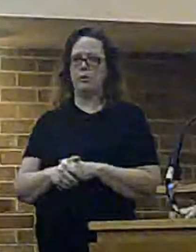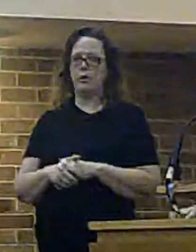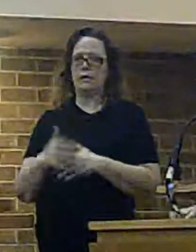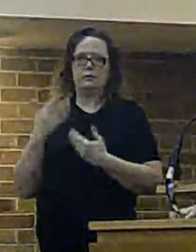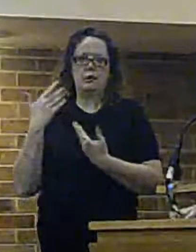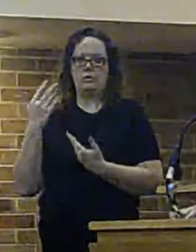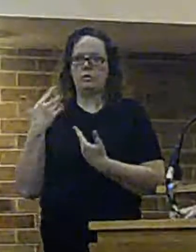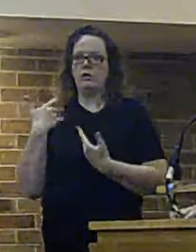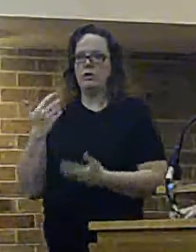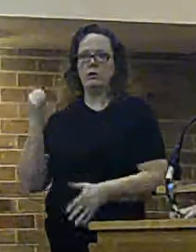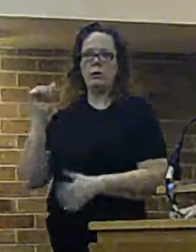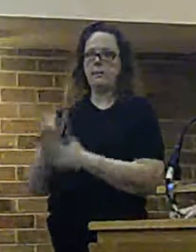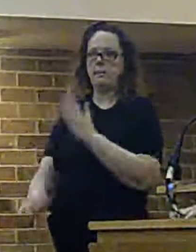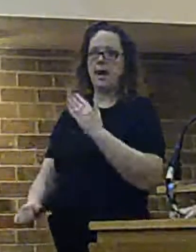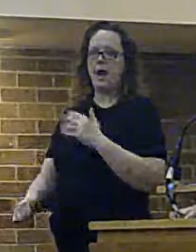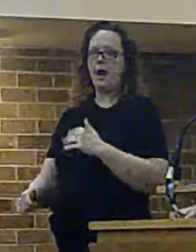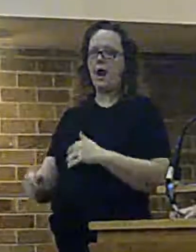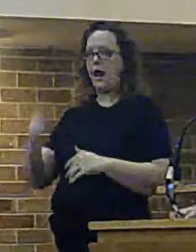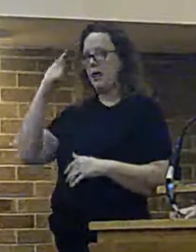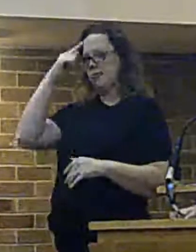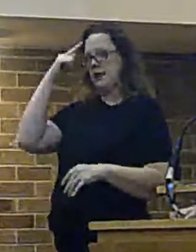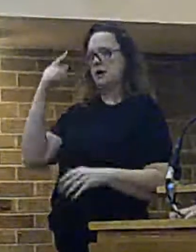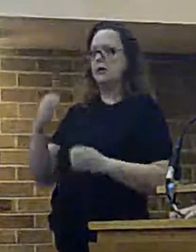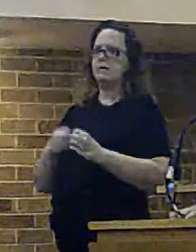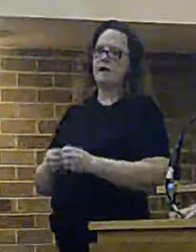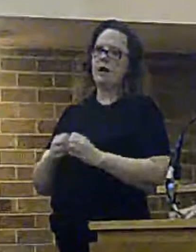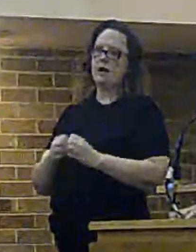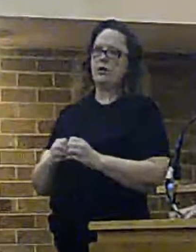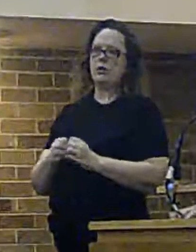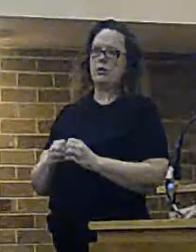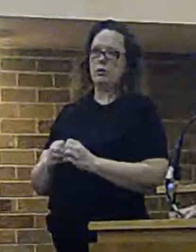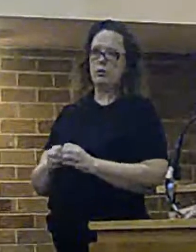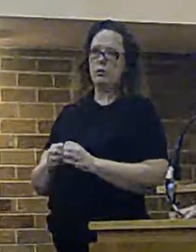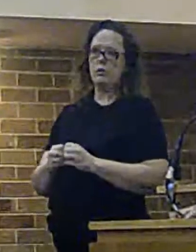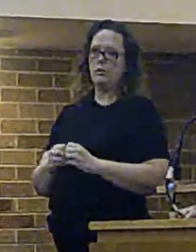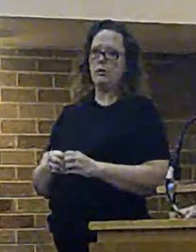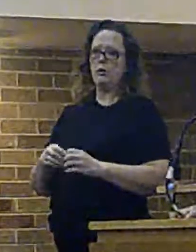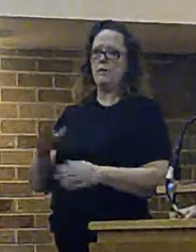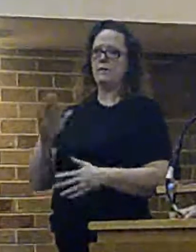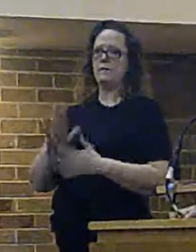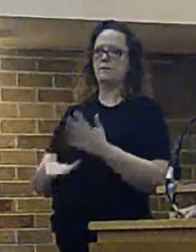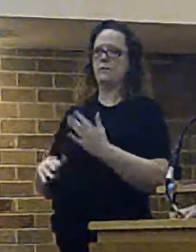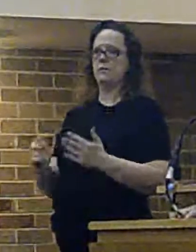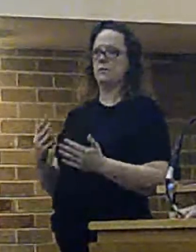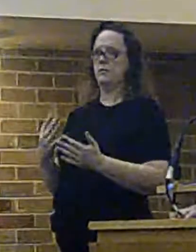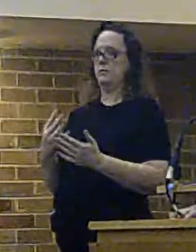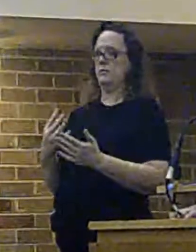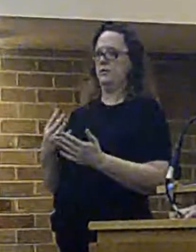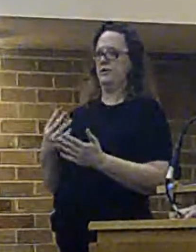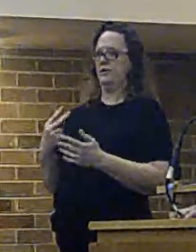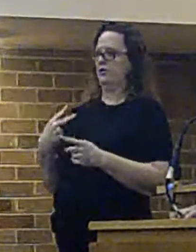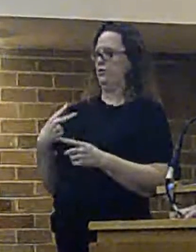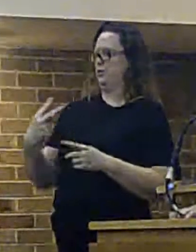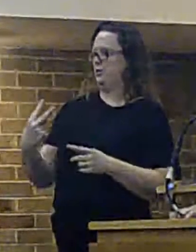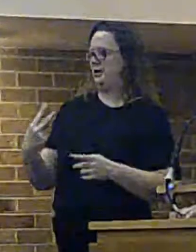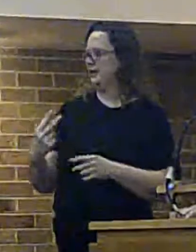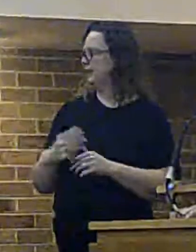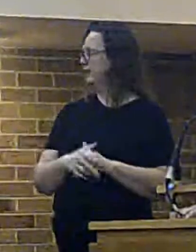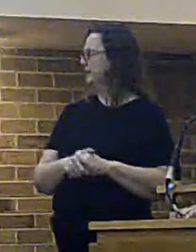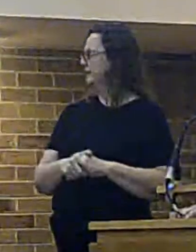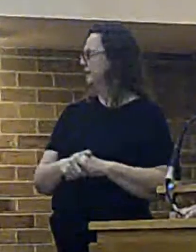that its value has probably increased tenfold over the last couple of weeks. Assuming we could buy that land,